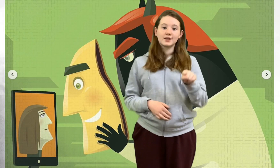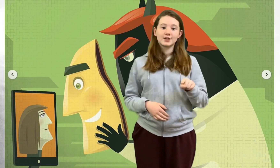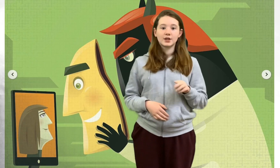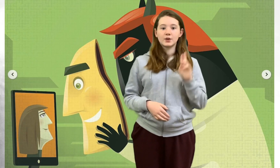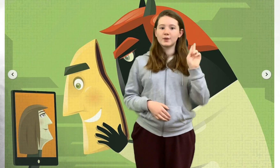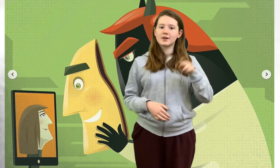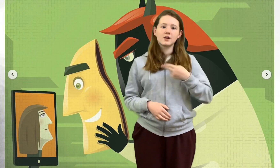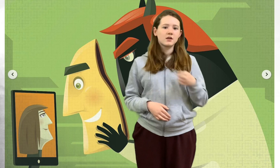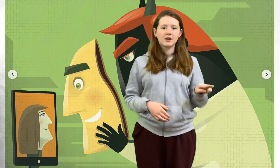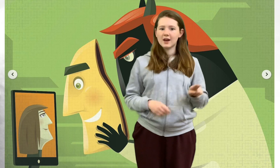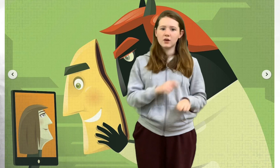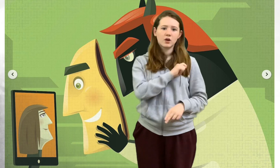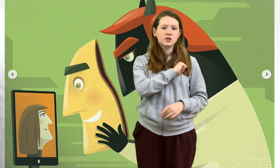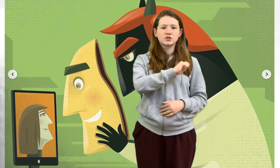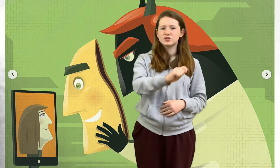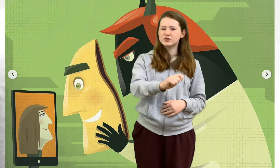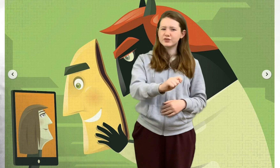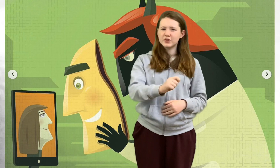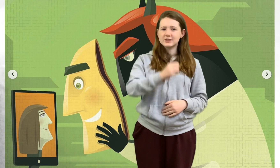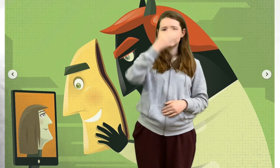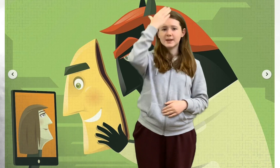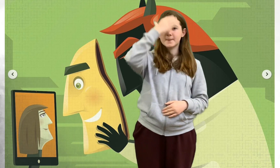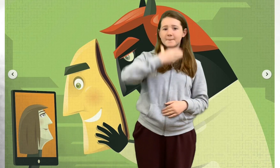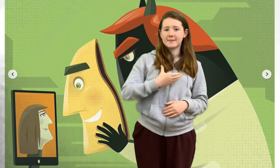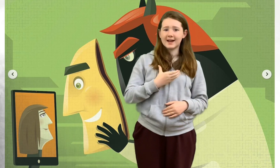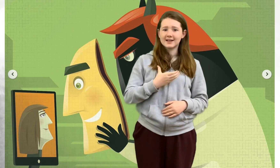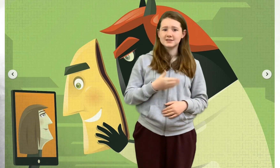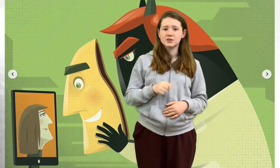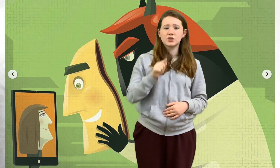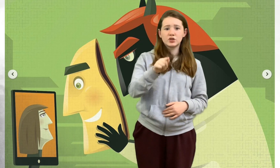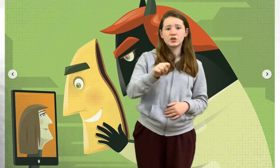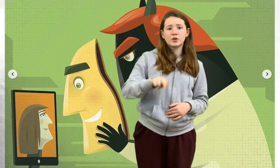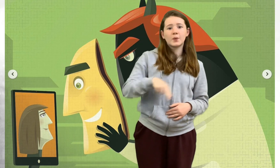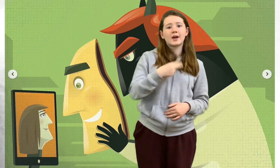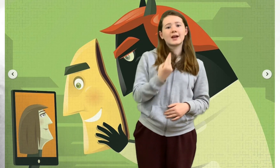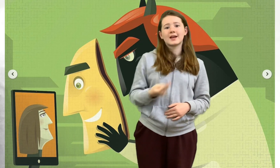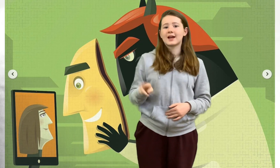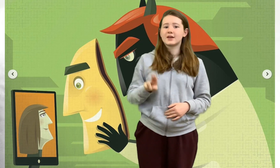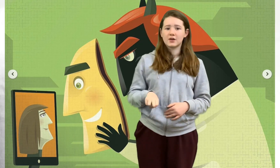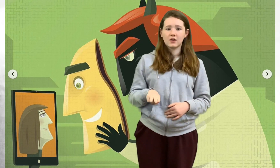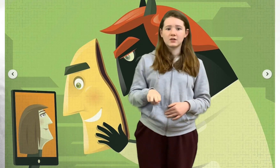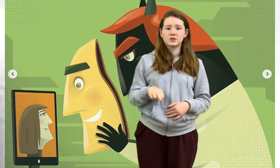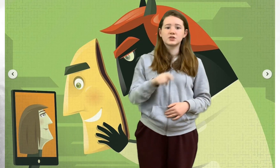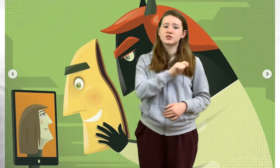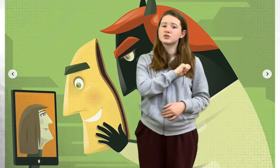If you cannot trust a mask, you cannot trust a screen.